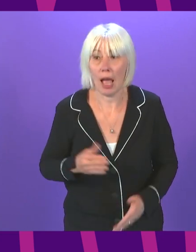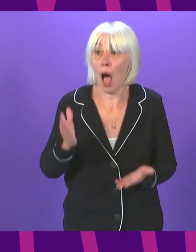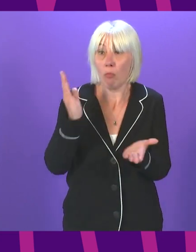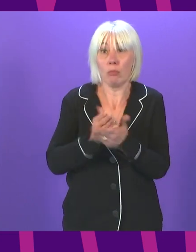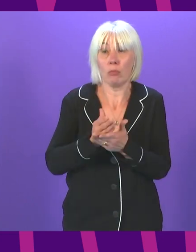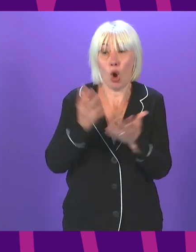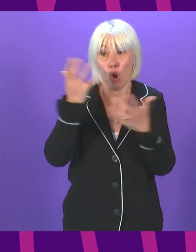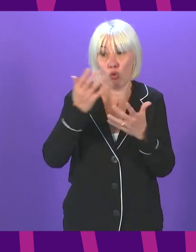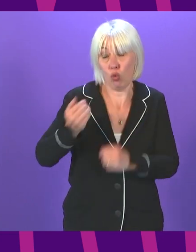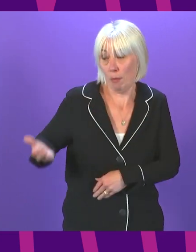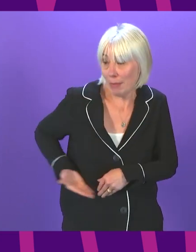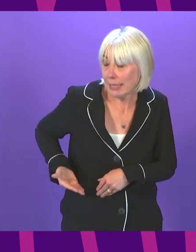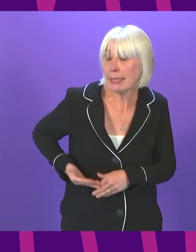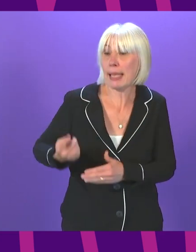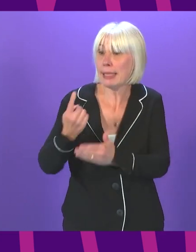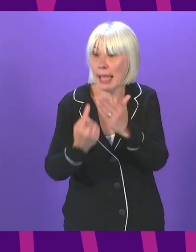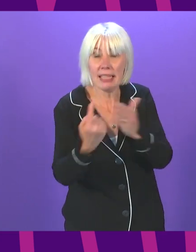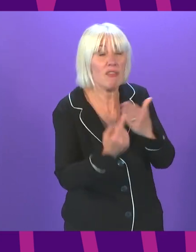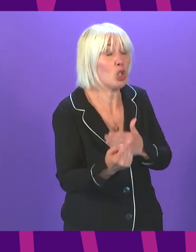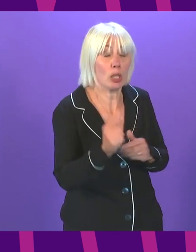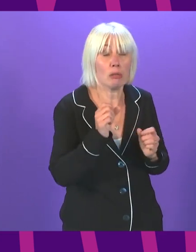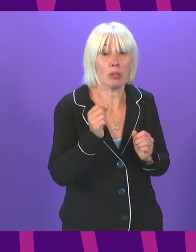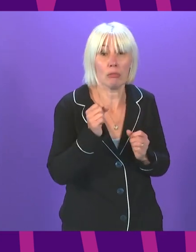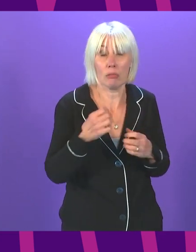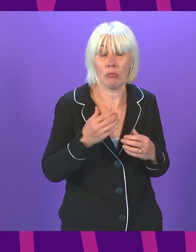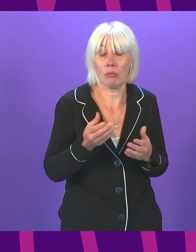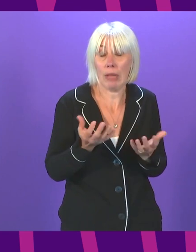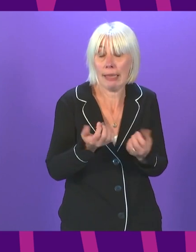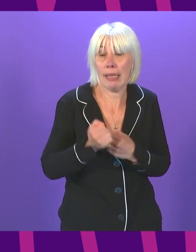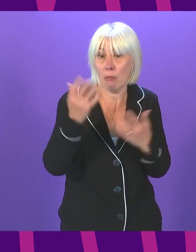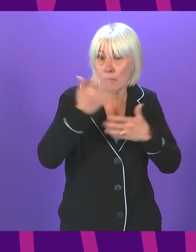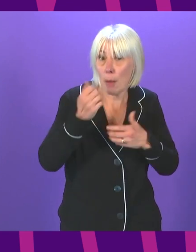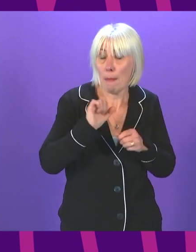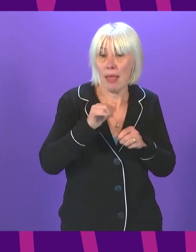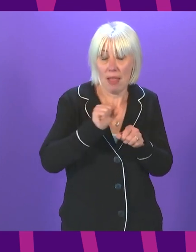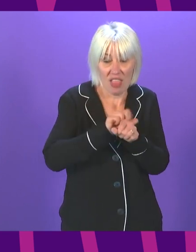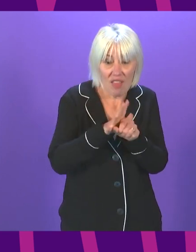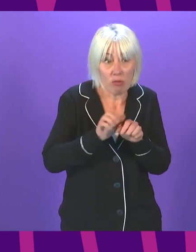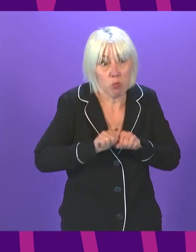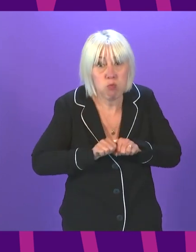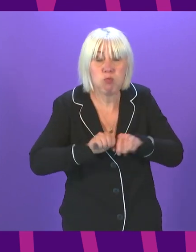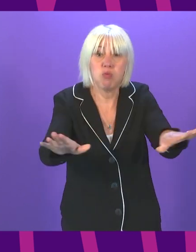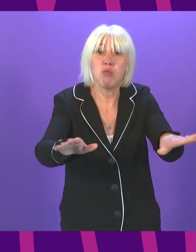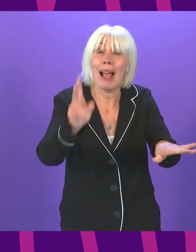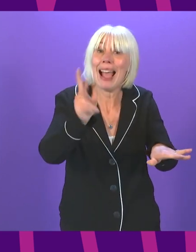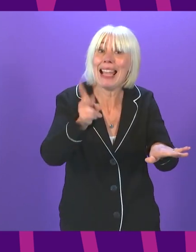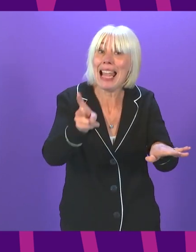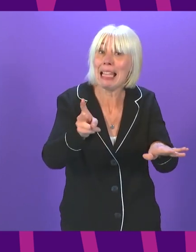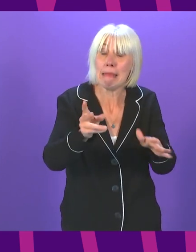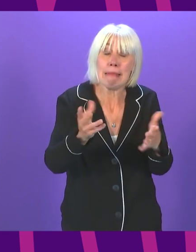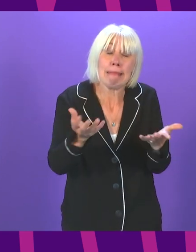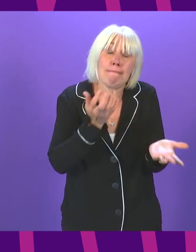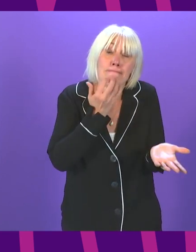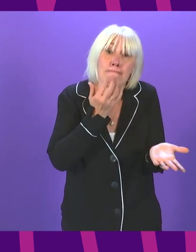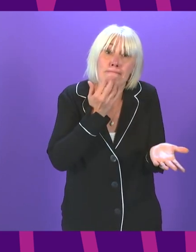businesses and individuals that the virus may increase at a pace and in a way that makes that unavoidable. Again,